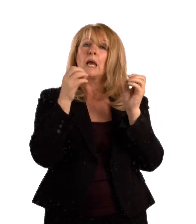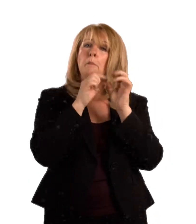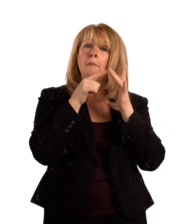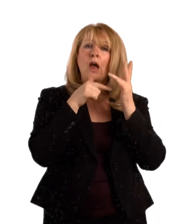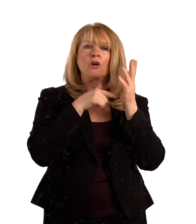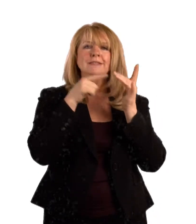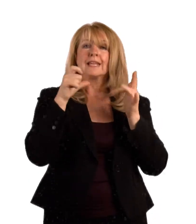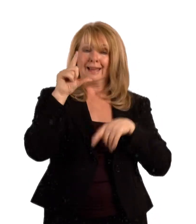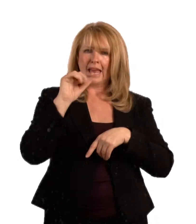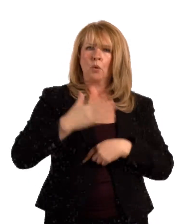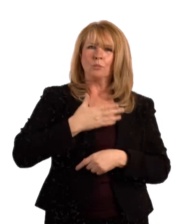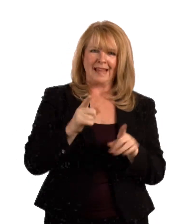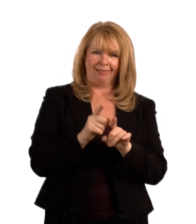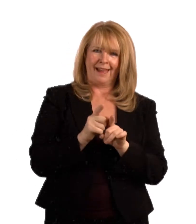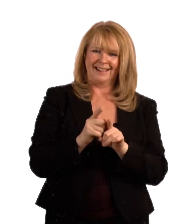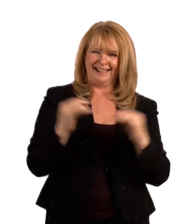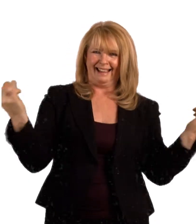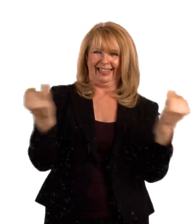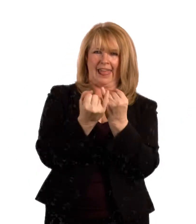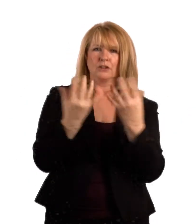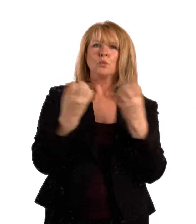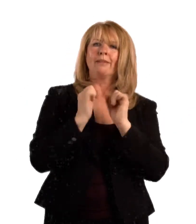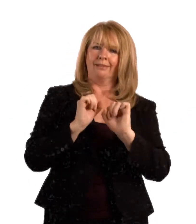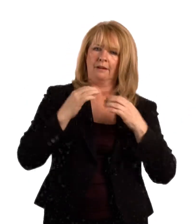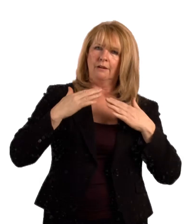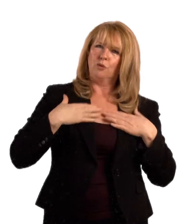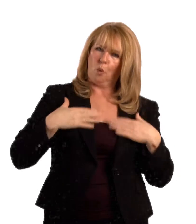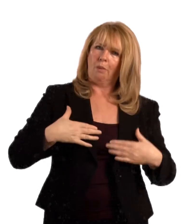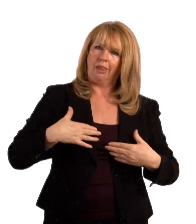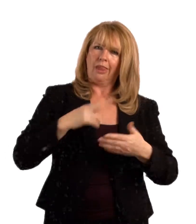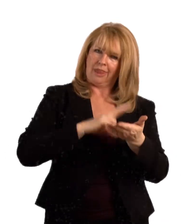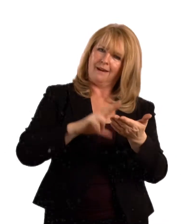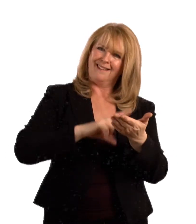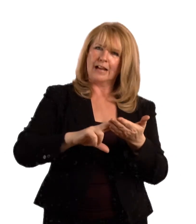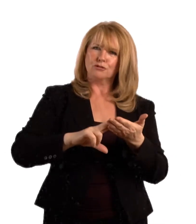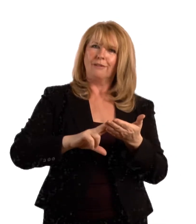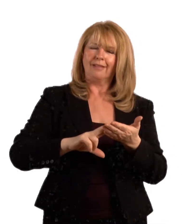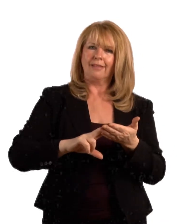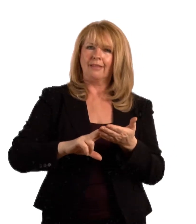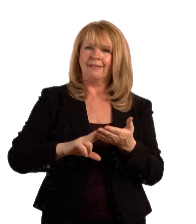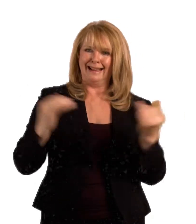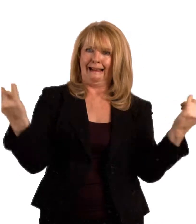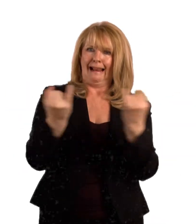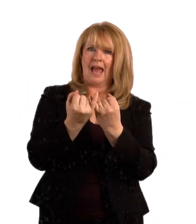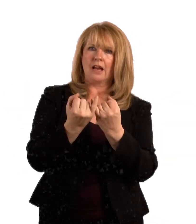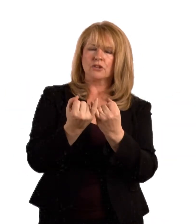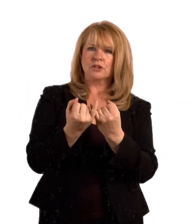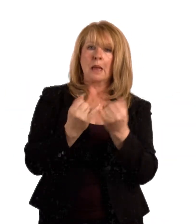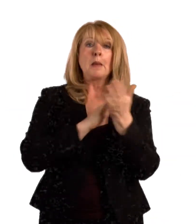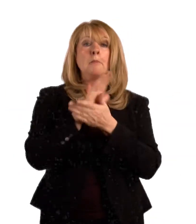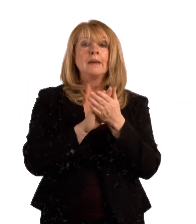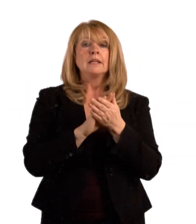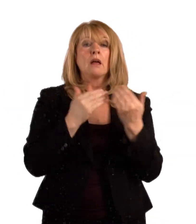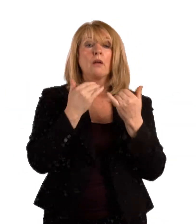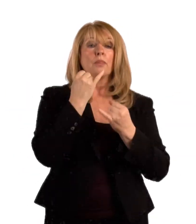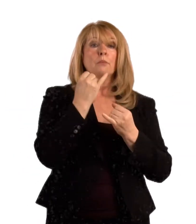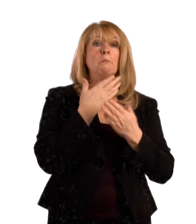and this may result in you experiencing diarrhoea and or thrush. So, although antibiotics are a vital medicine for